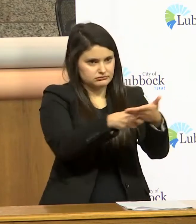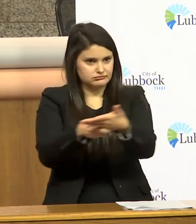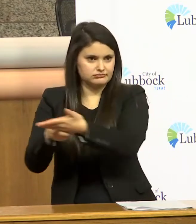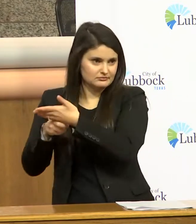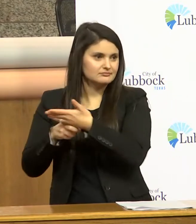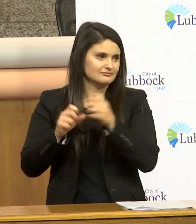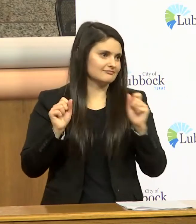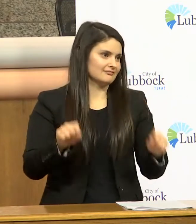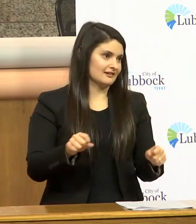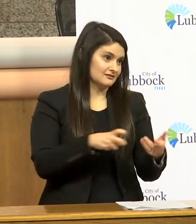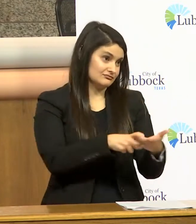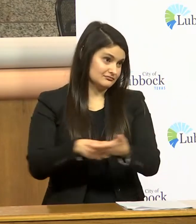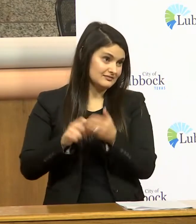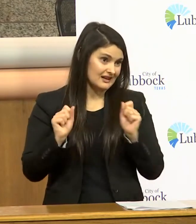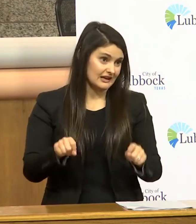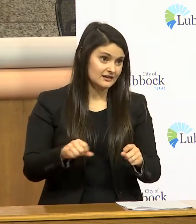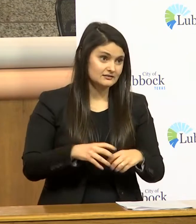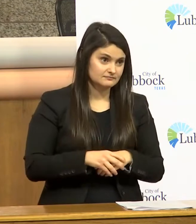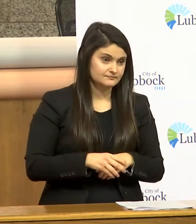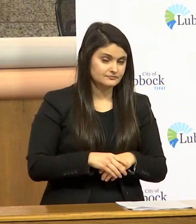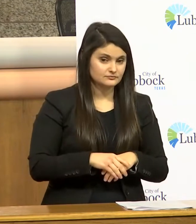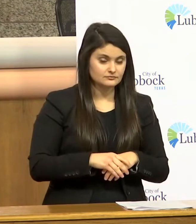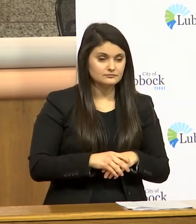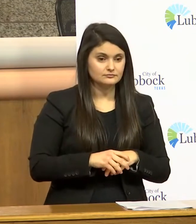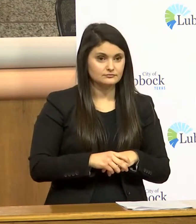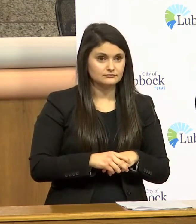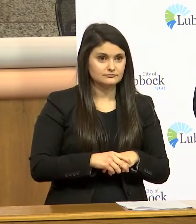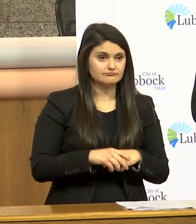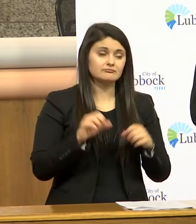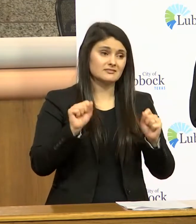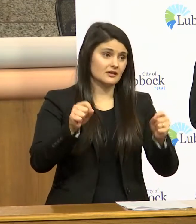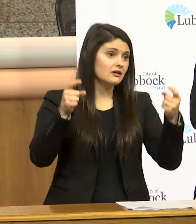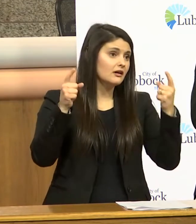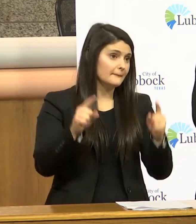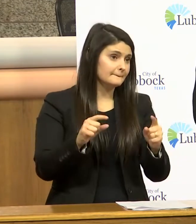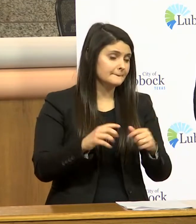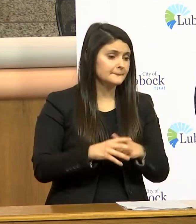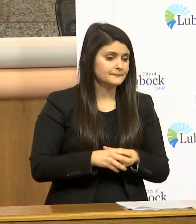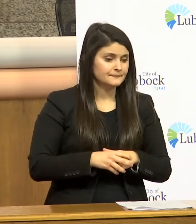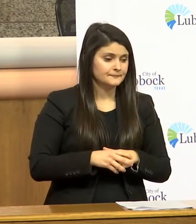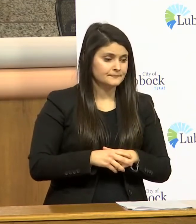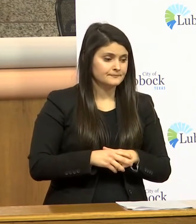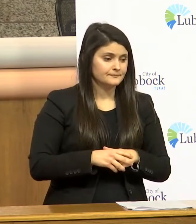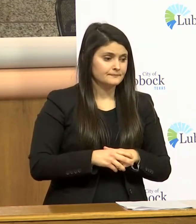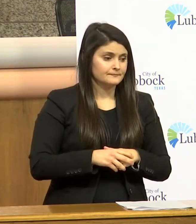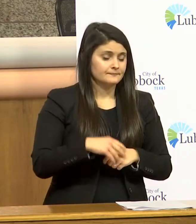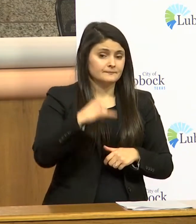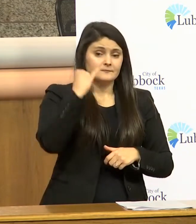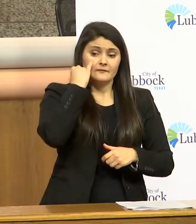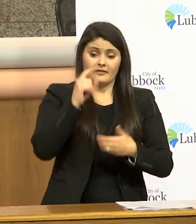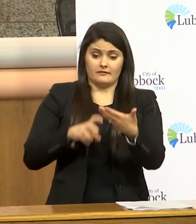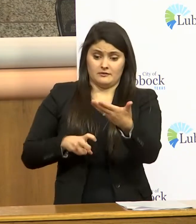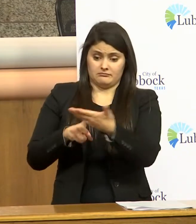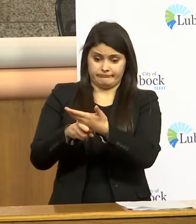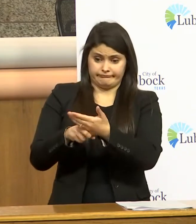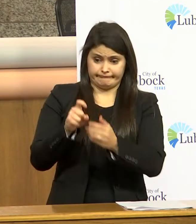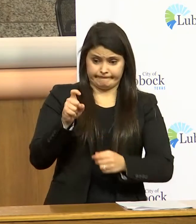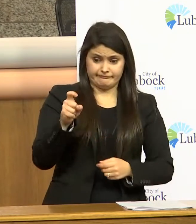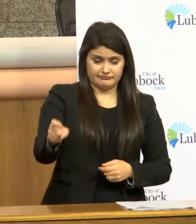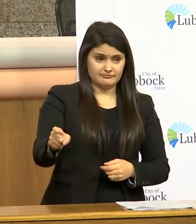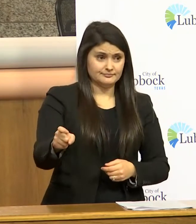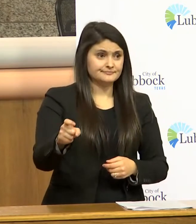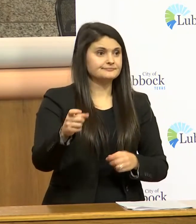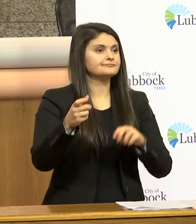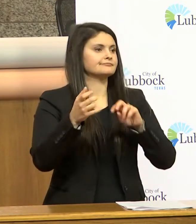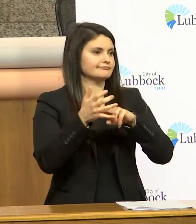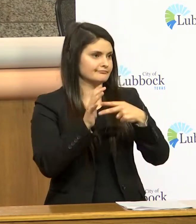share in the joy all right that can happen if a citation is issued that of